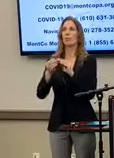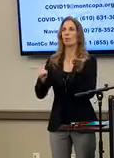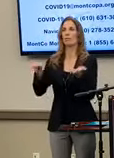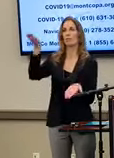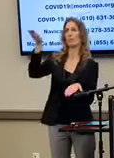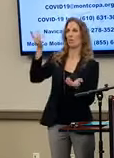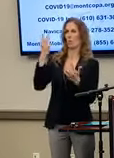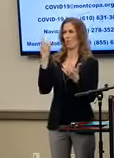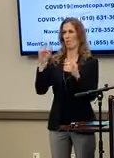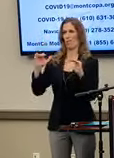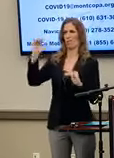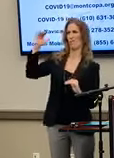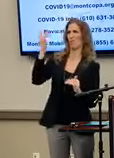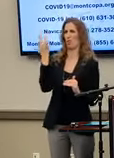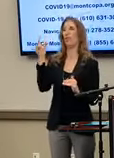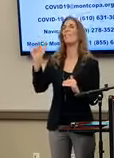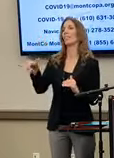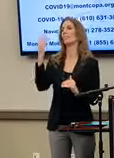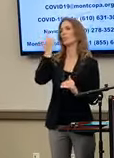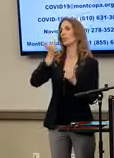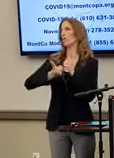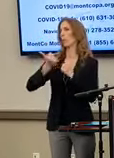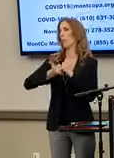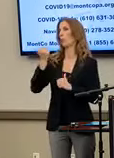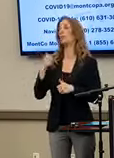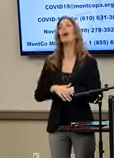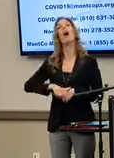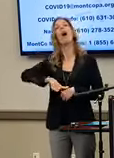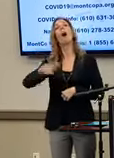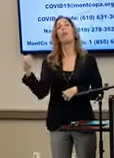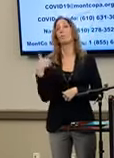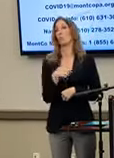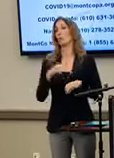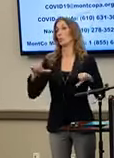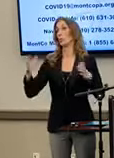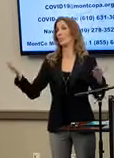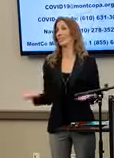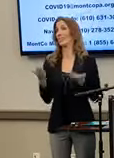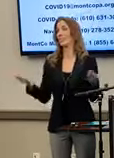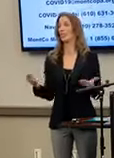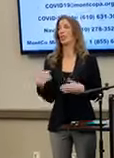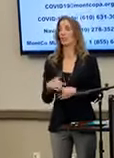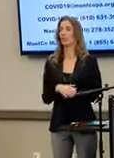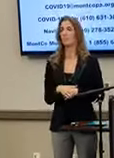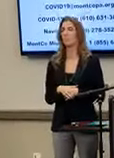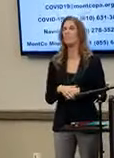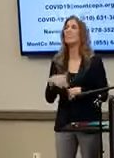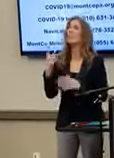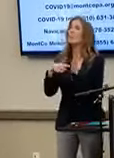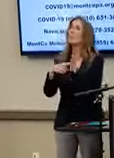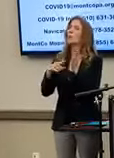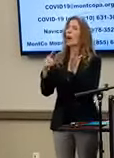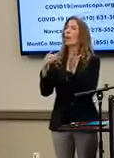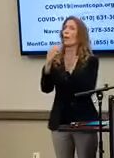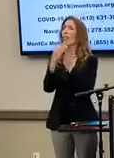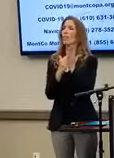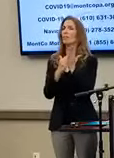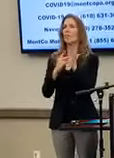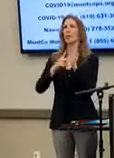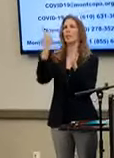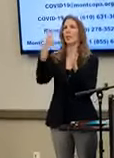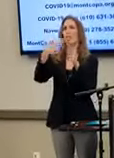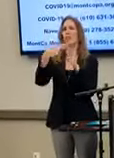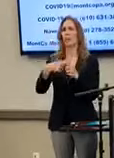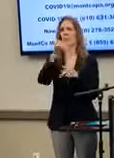of that discrepancy. The other thing that we do here at the county is we deduplicate the list. So it